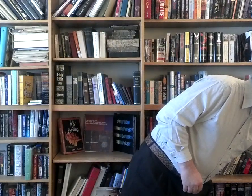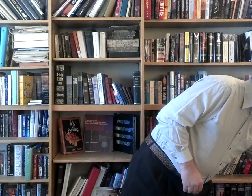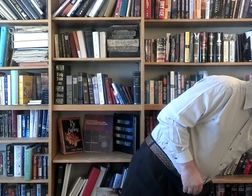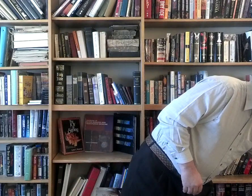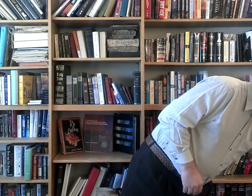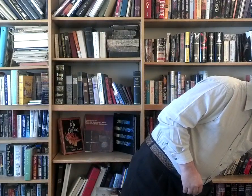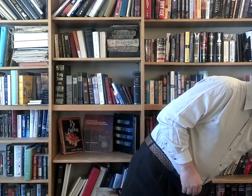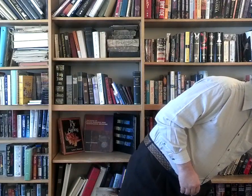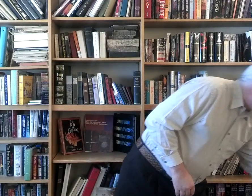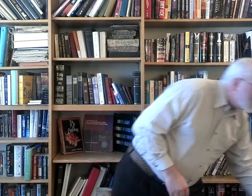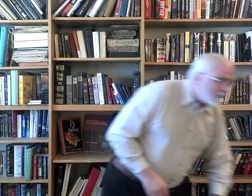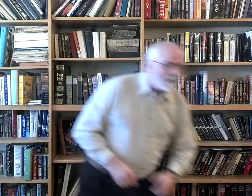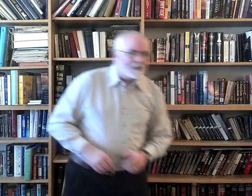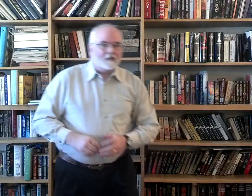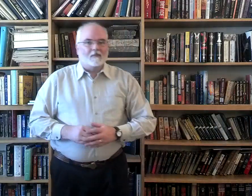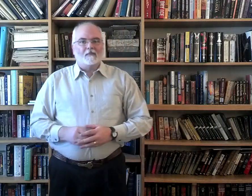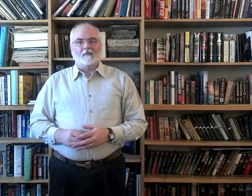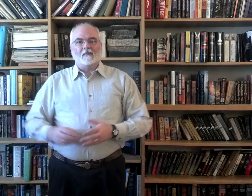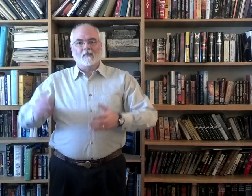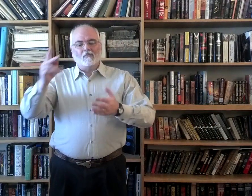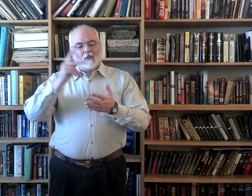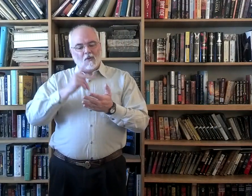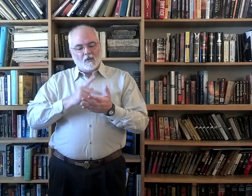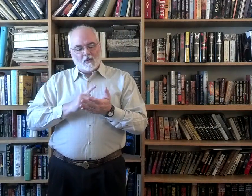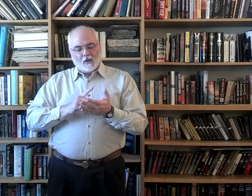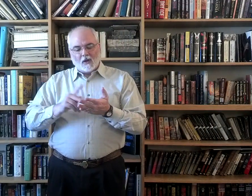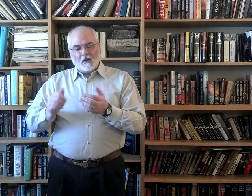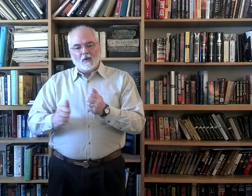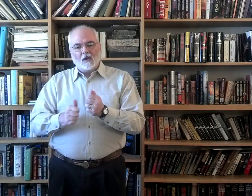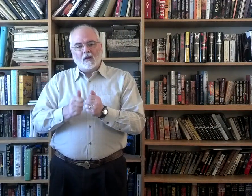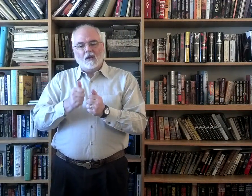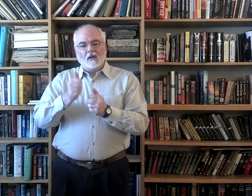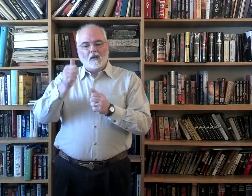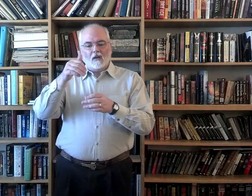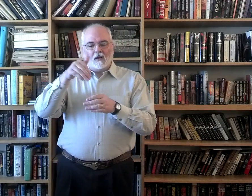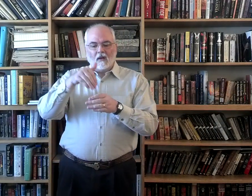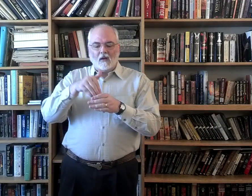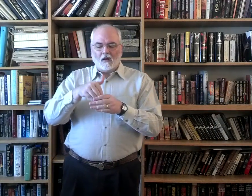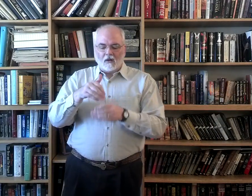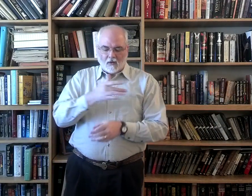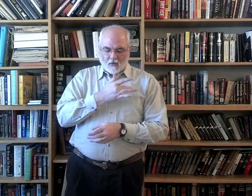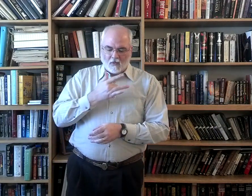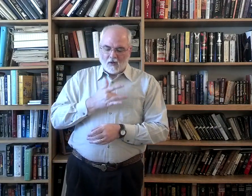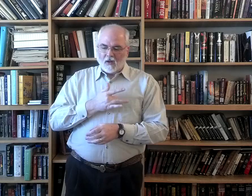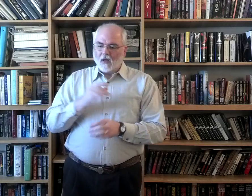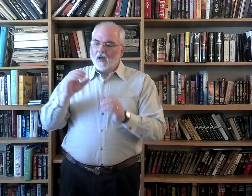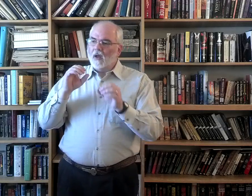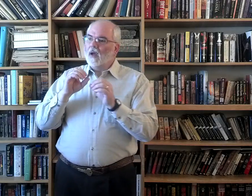Pure or in Heart, O God,